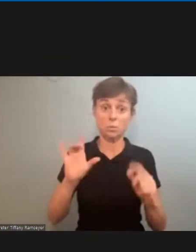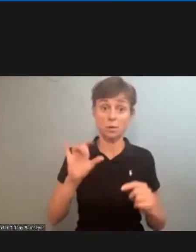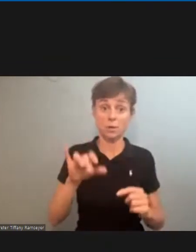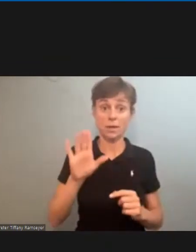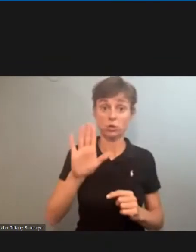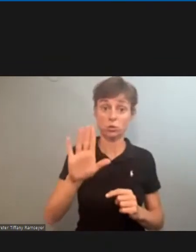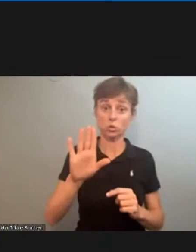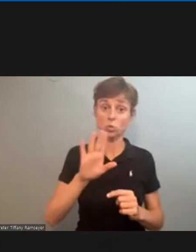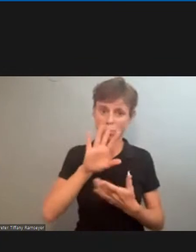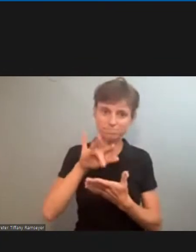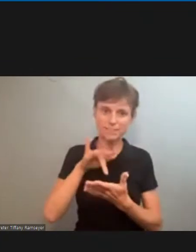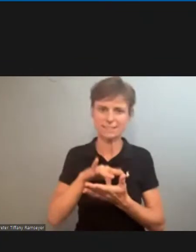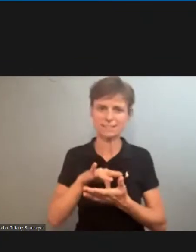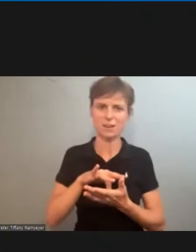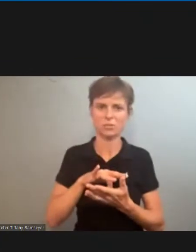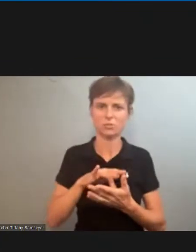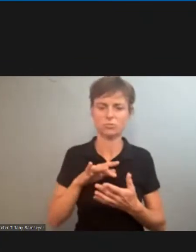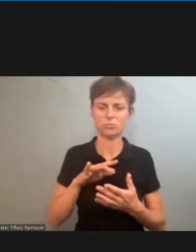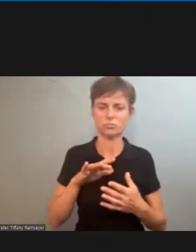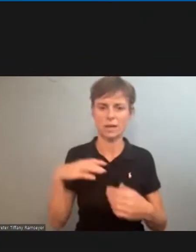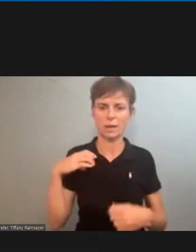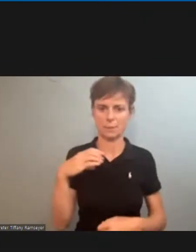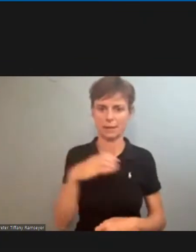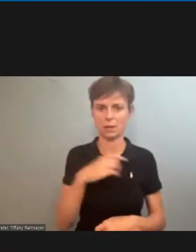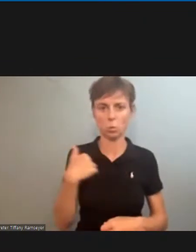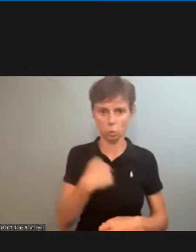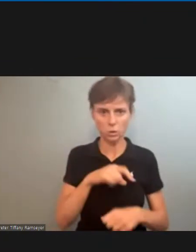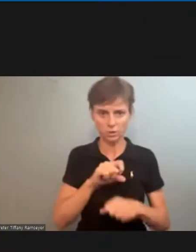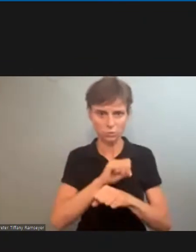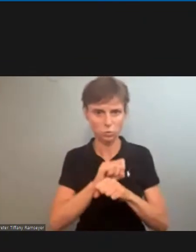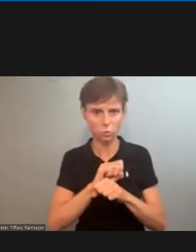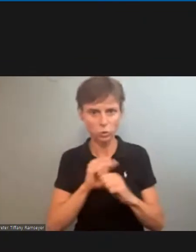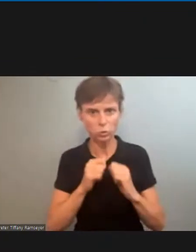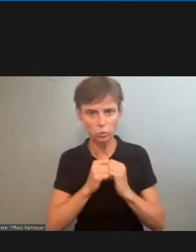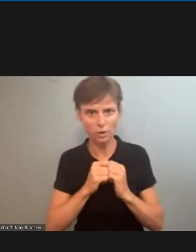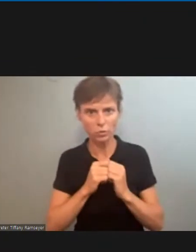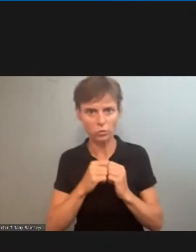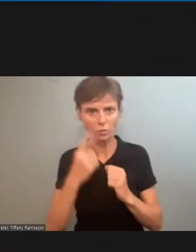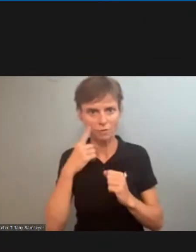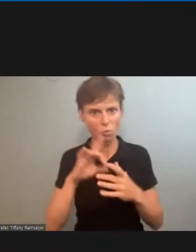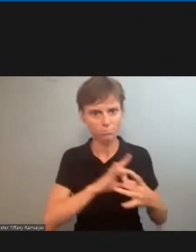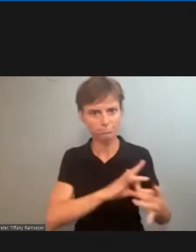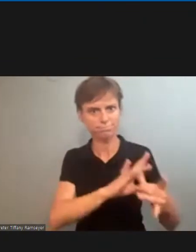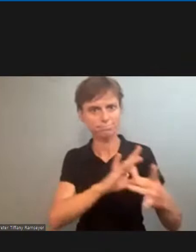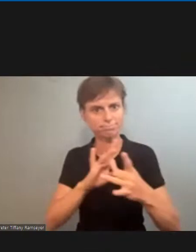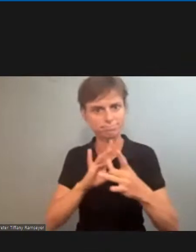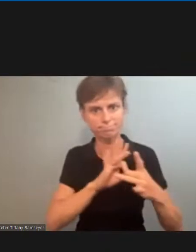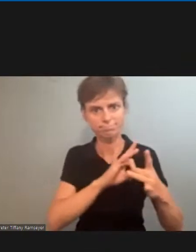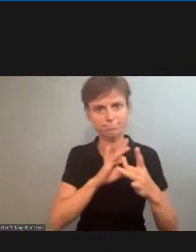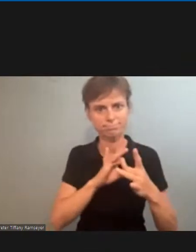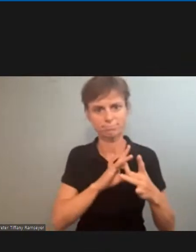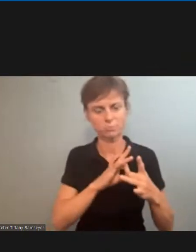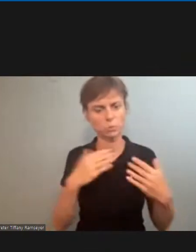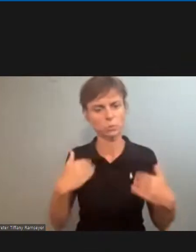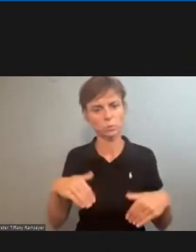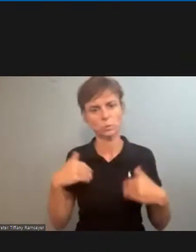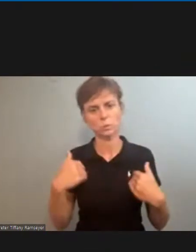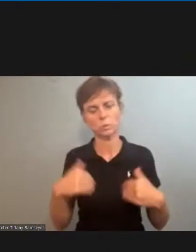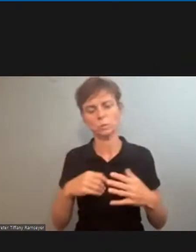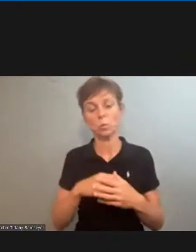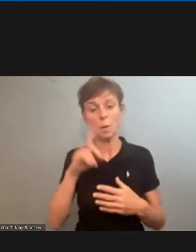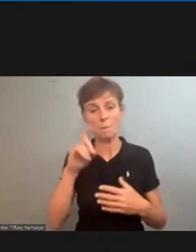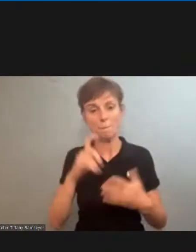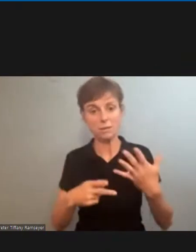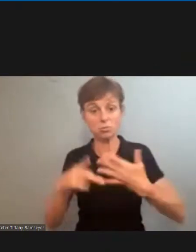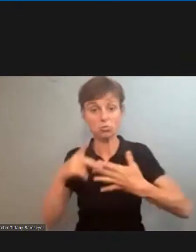core committee and we're going to have to work together and we are working together very unified and very well to prioritize the